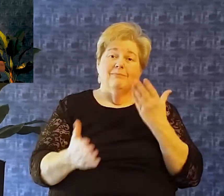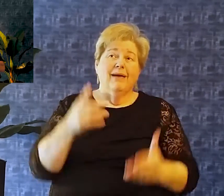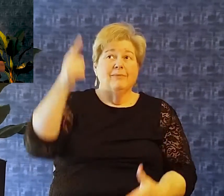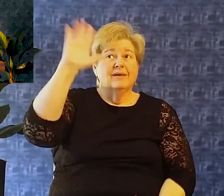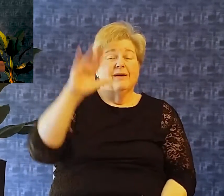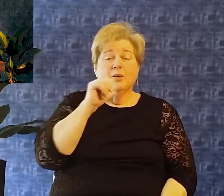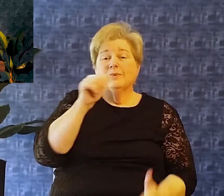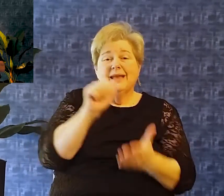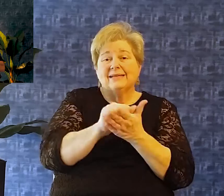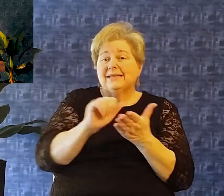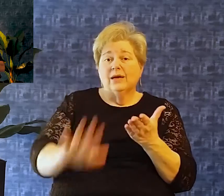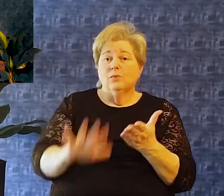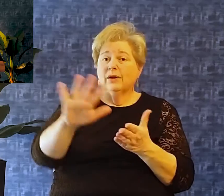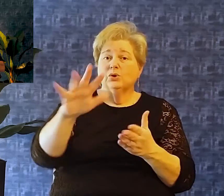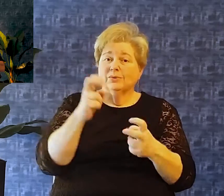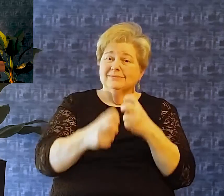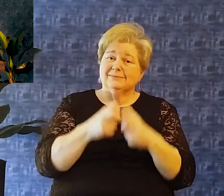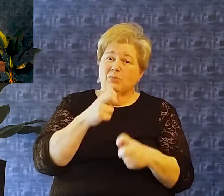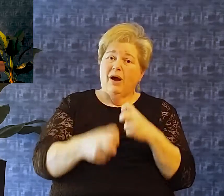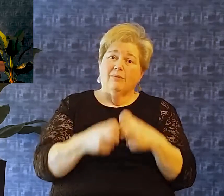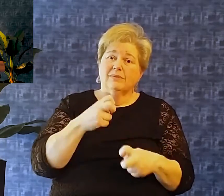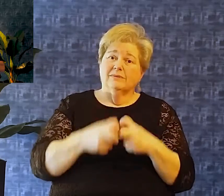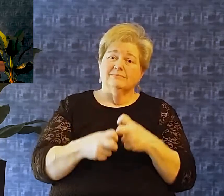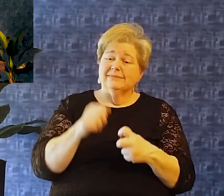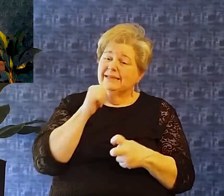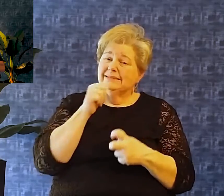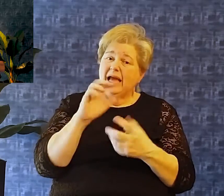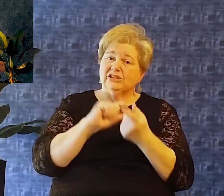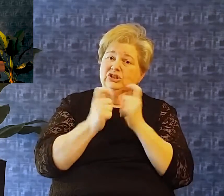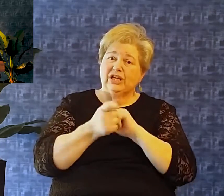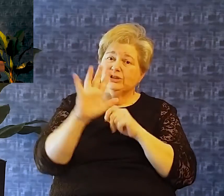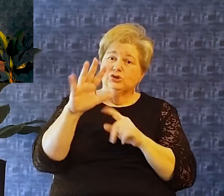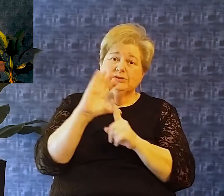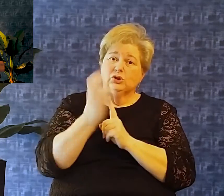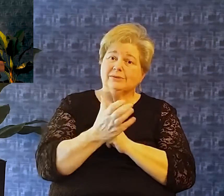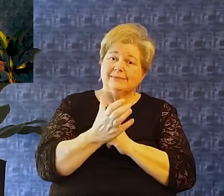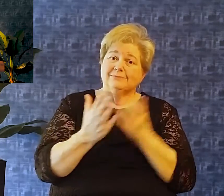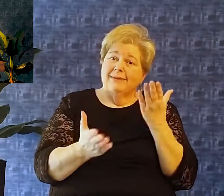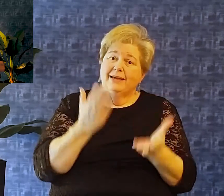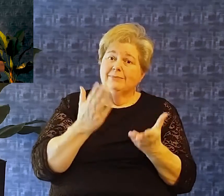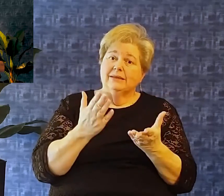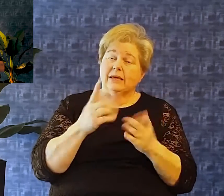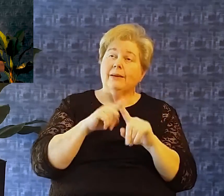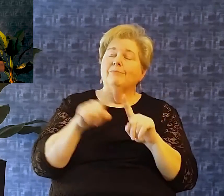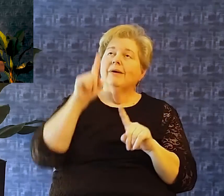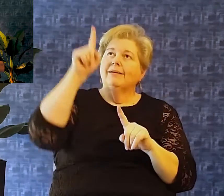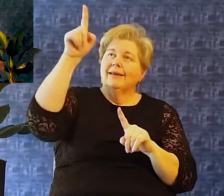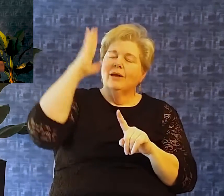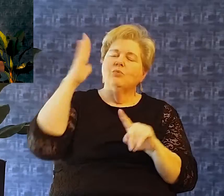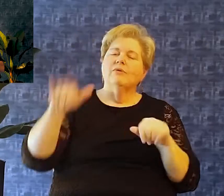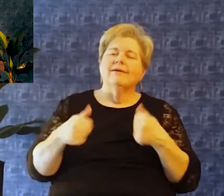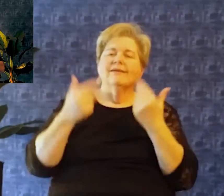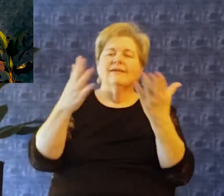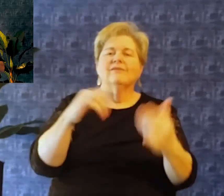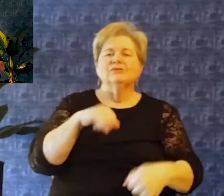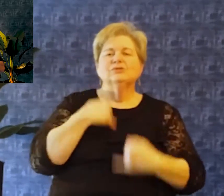He may not take away Your hardship tomorrow He may not take away The circumstances tomorrow But he will give you joy